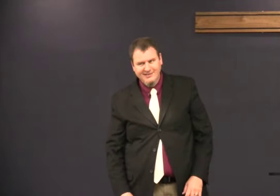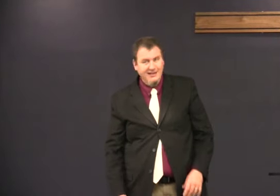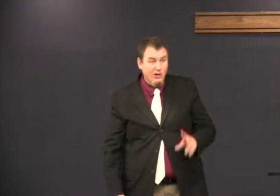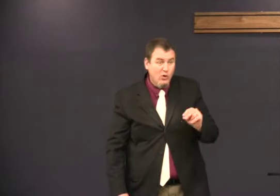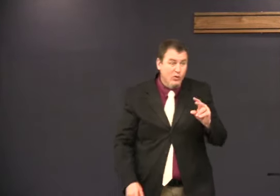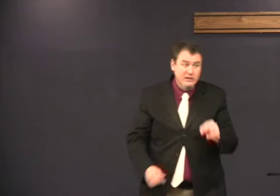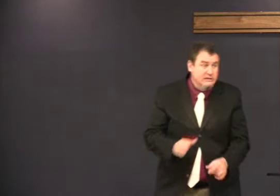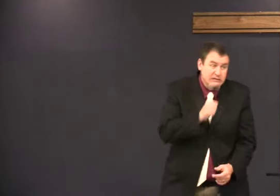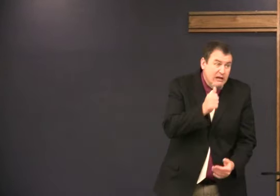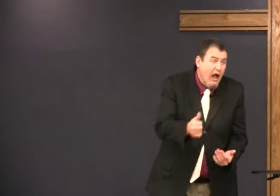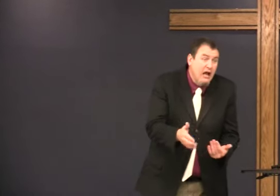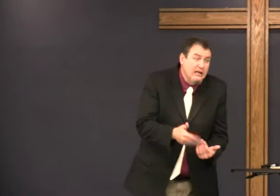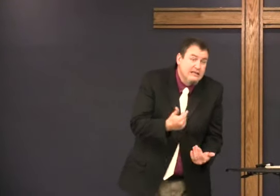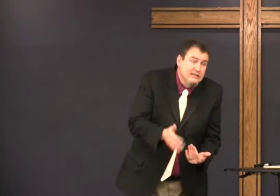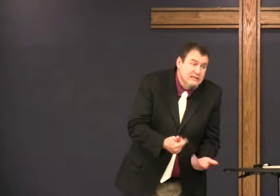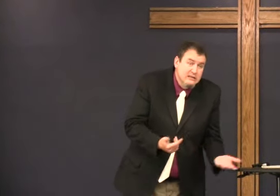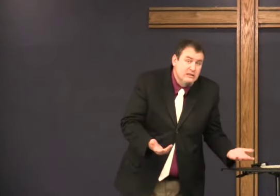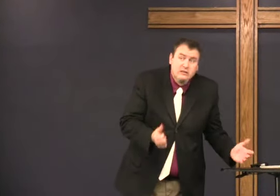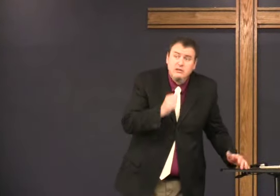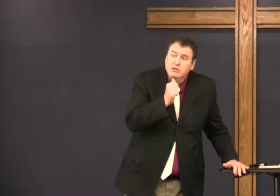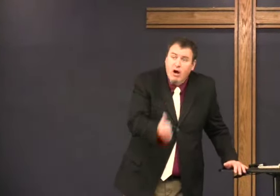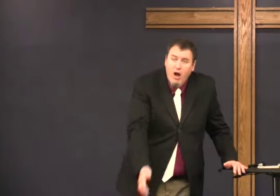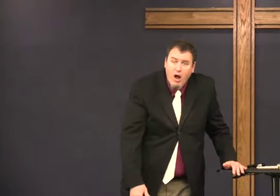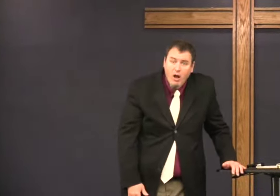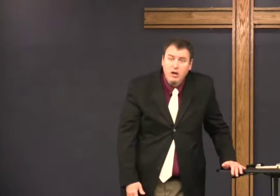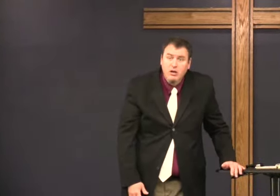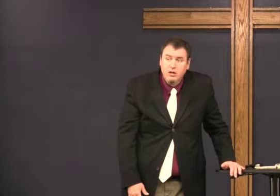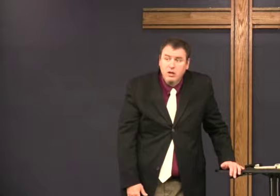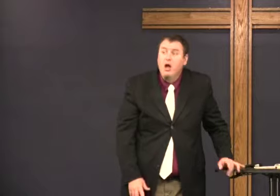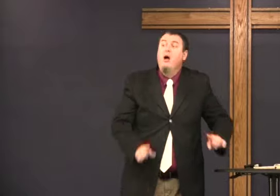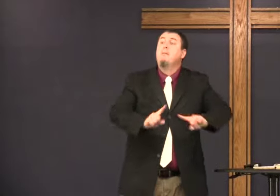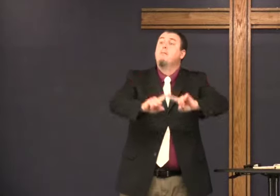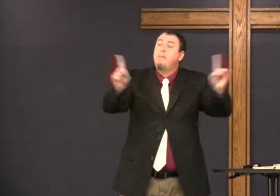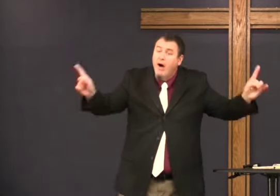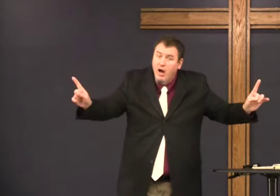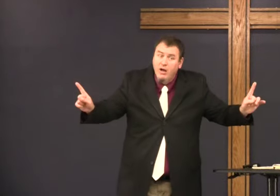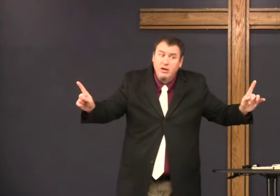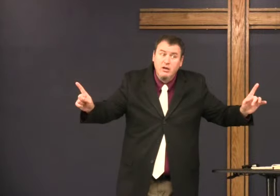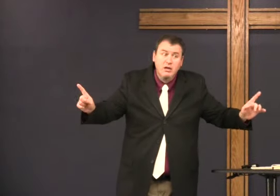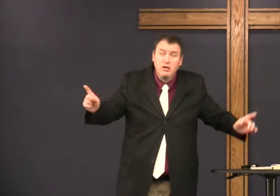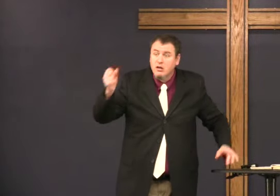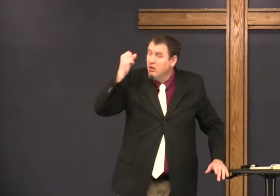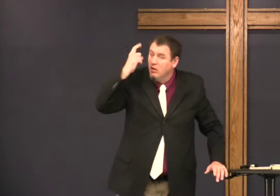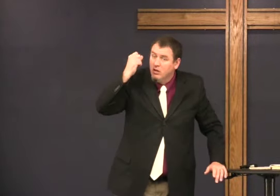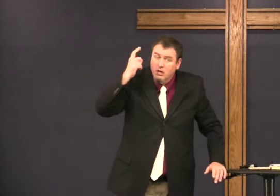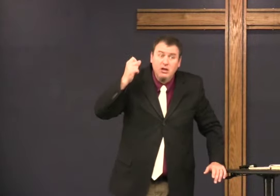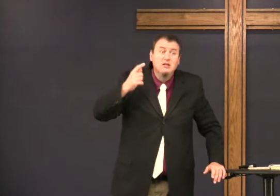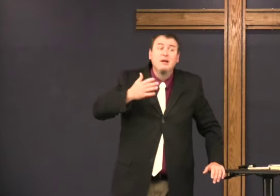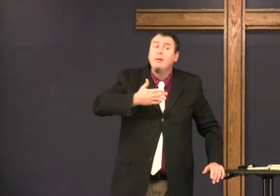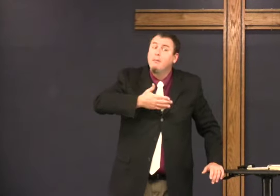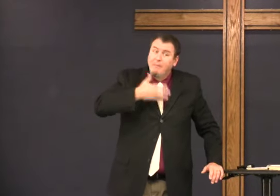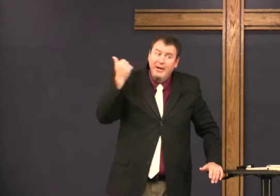That all is not easy. No. It's not easy. But. Understand.